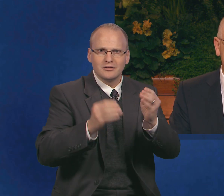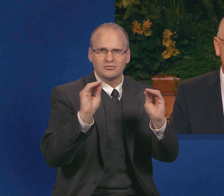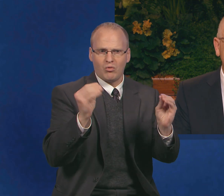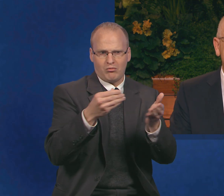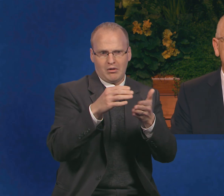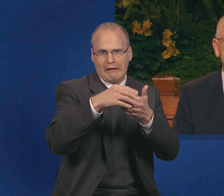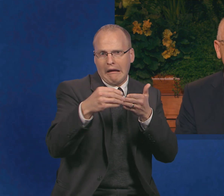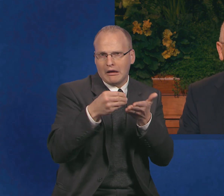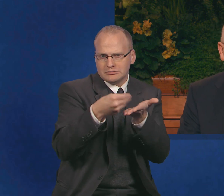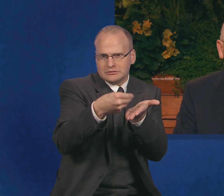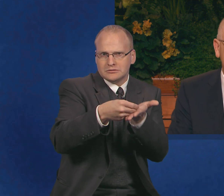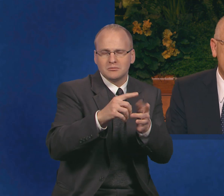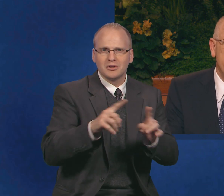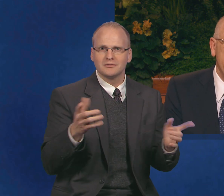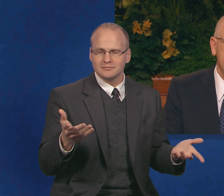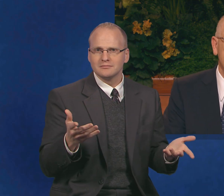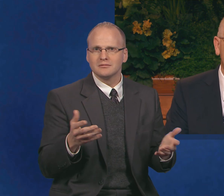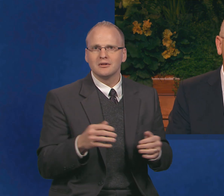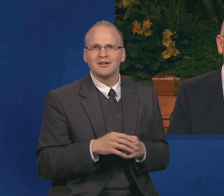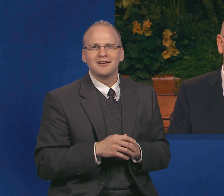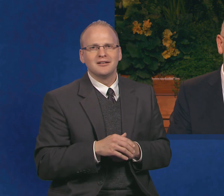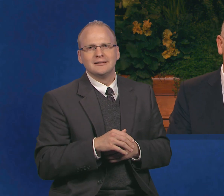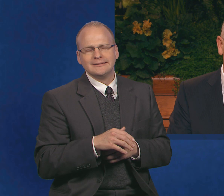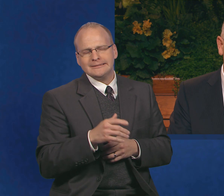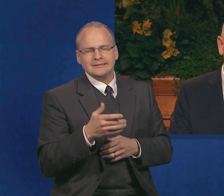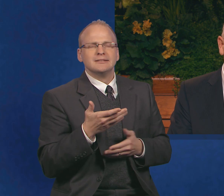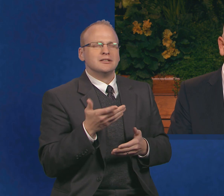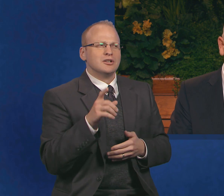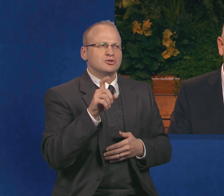Ida suggested they should give the money to the bishop to cover their tithing.